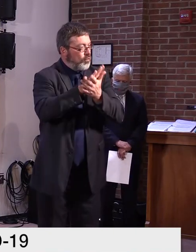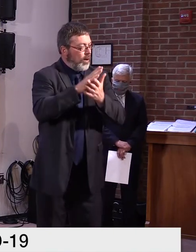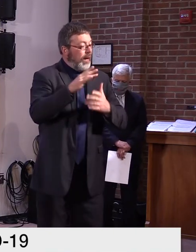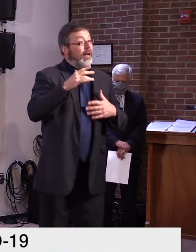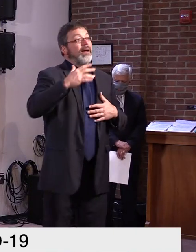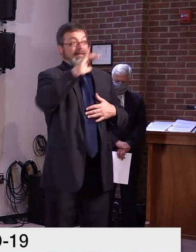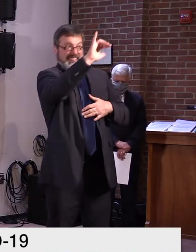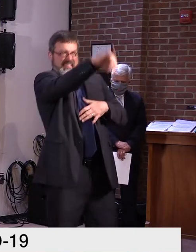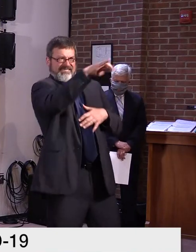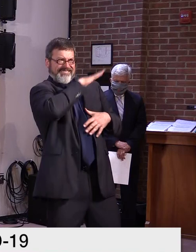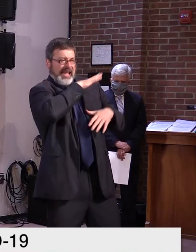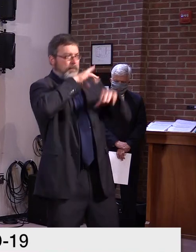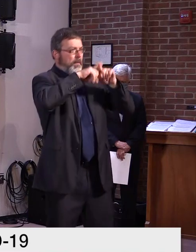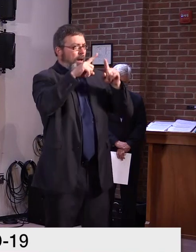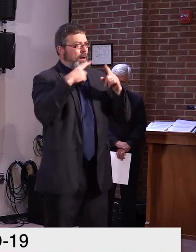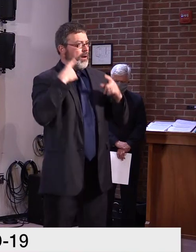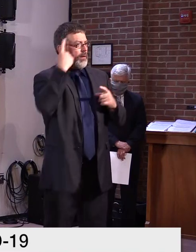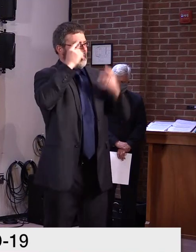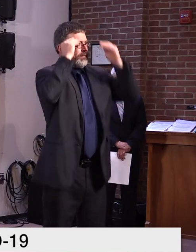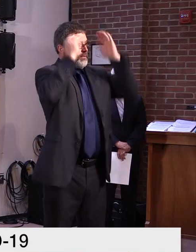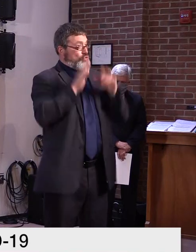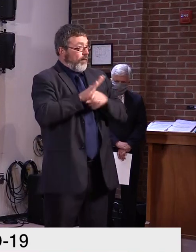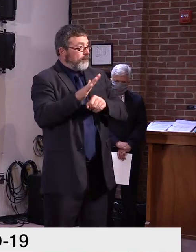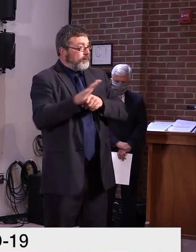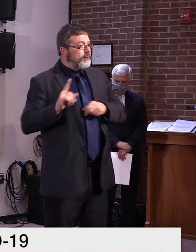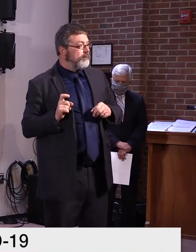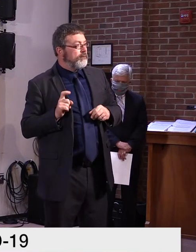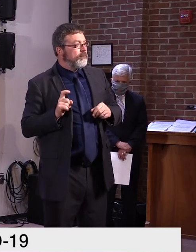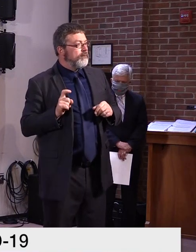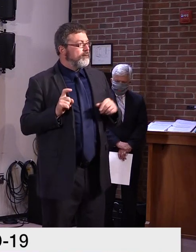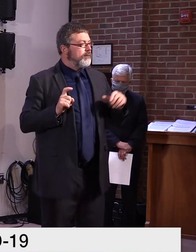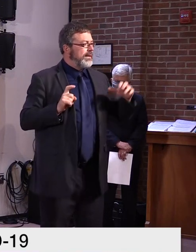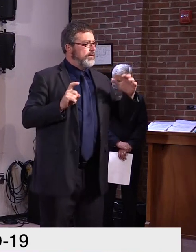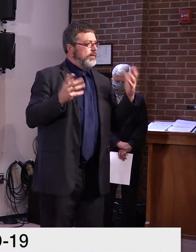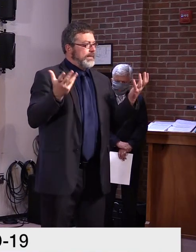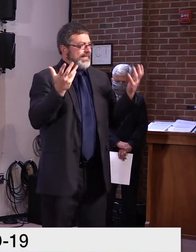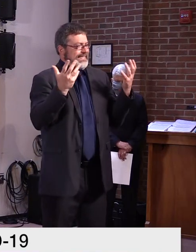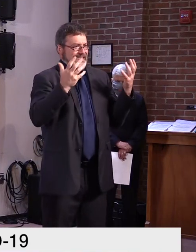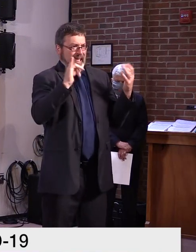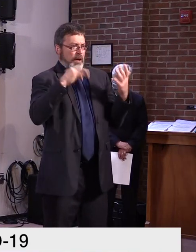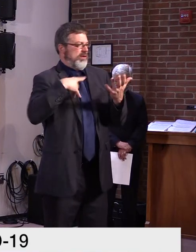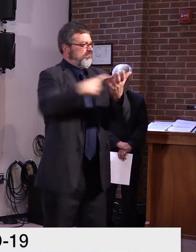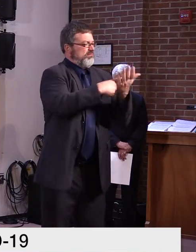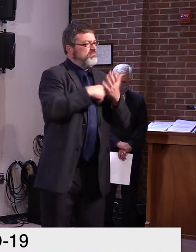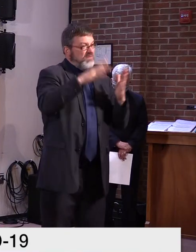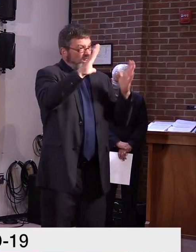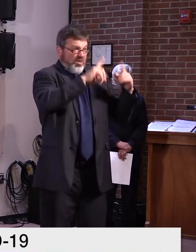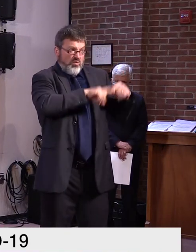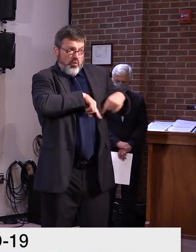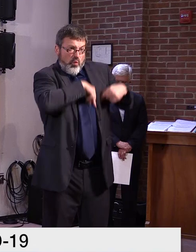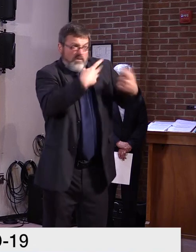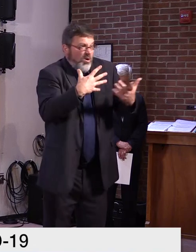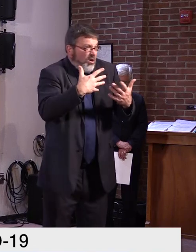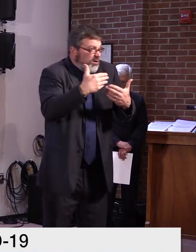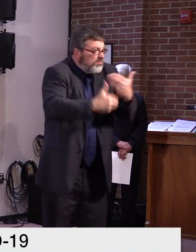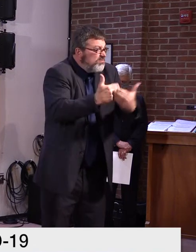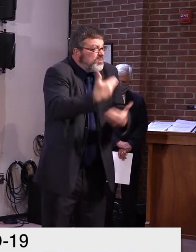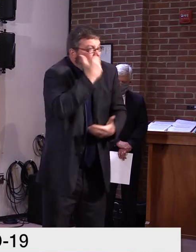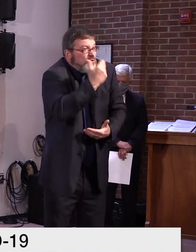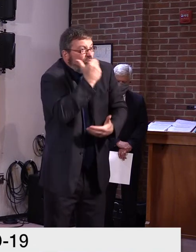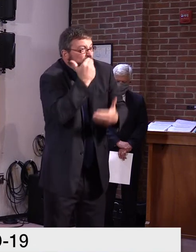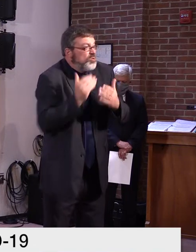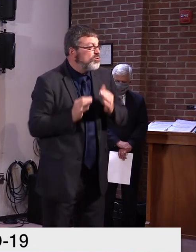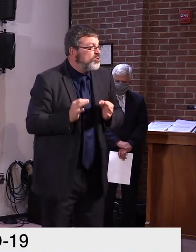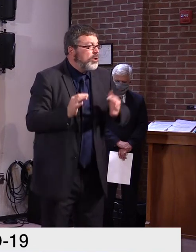the health guidance. So I think, you know, the general observation I make things are doing well. Um, certainly a lot of work still remains to, uh,